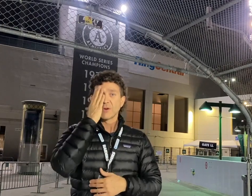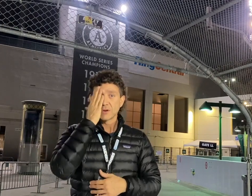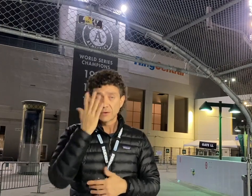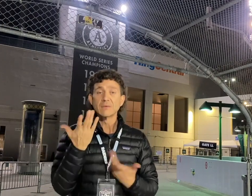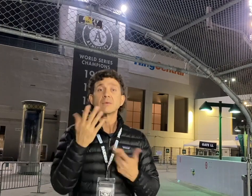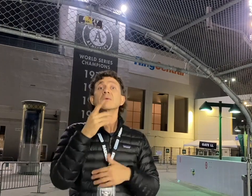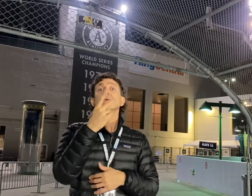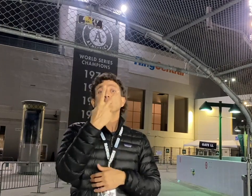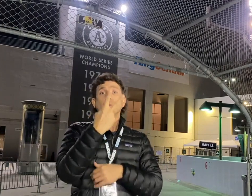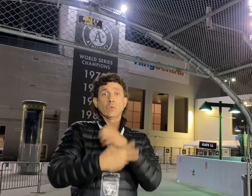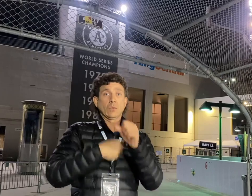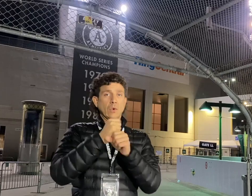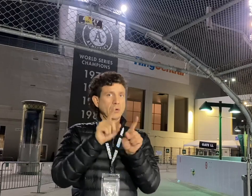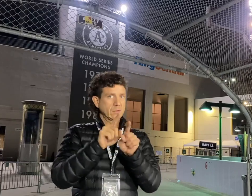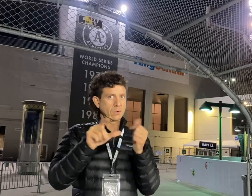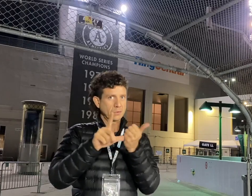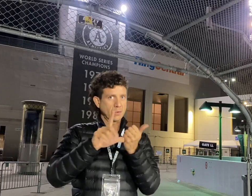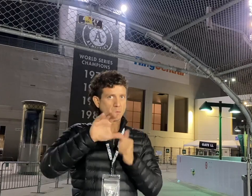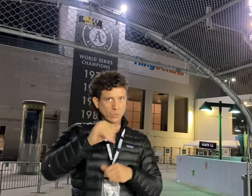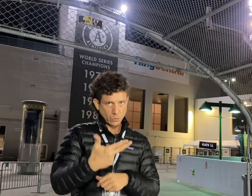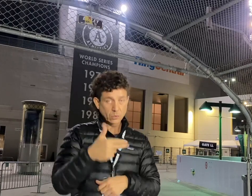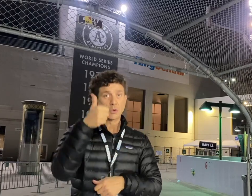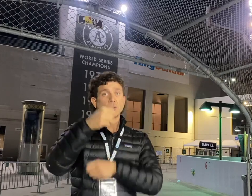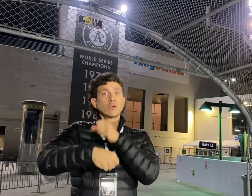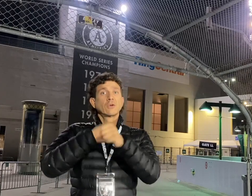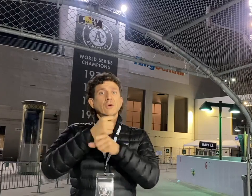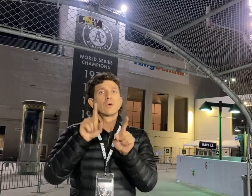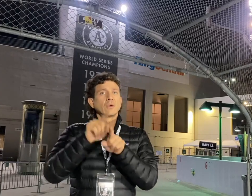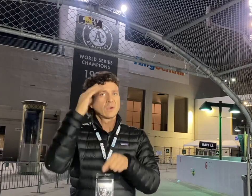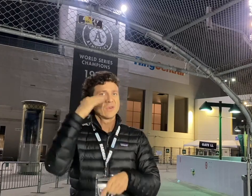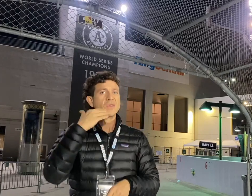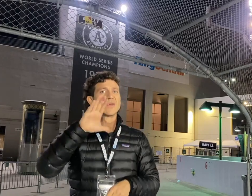Two years as an assistant coach and ten years as head coach.